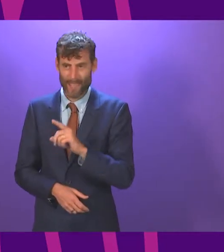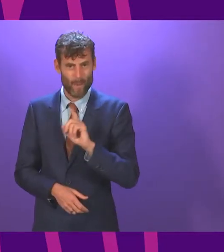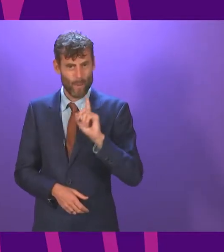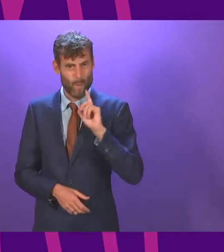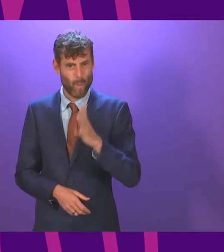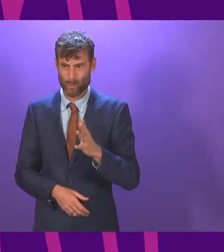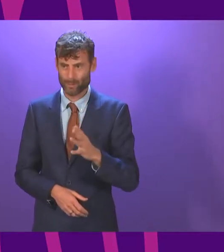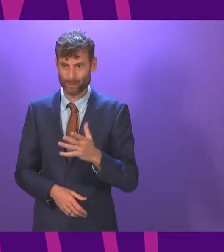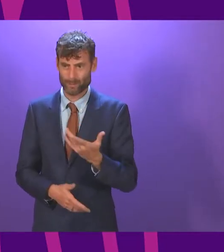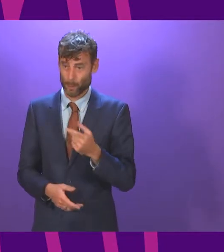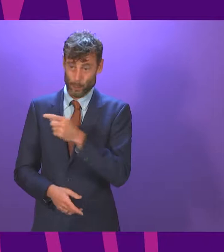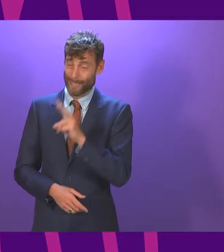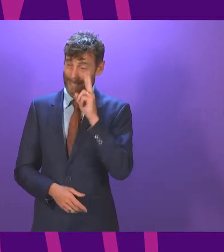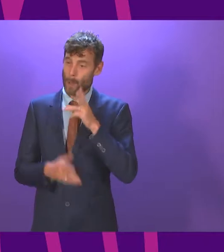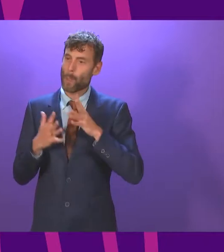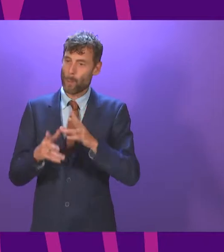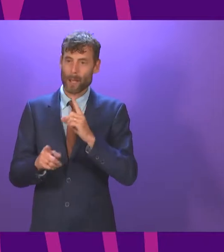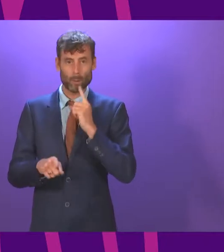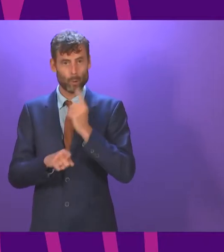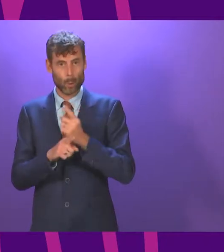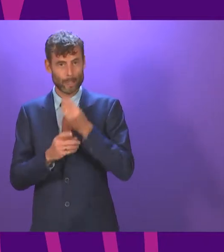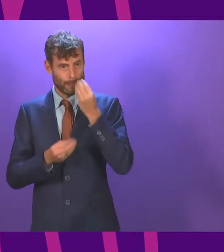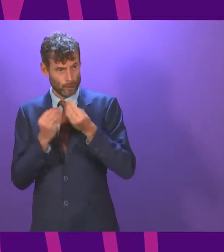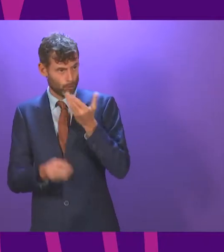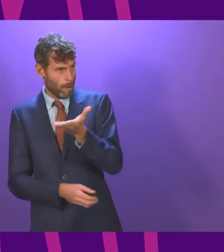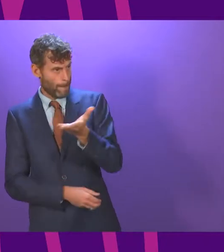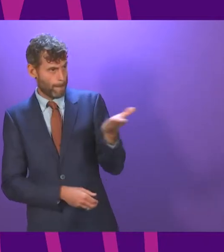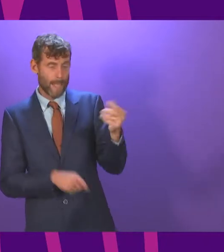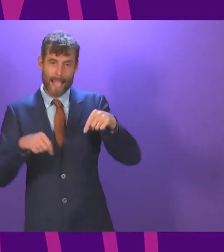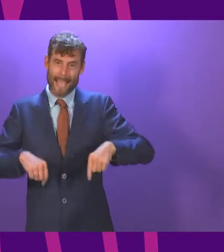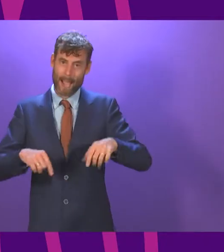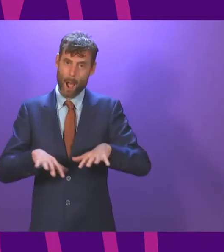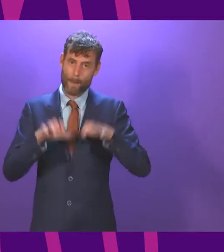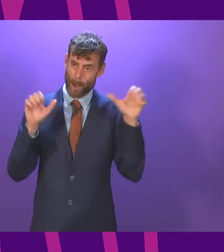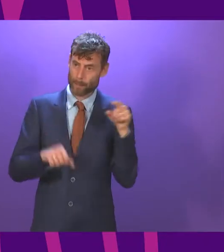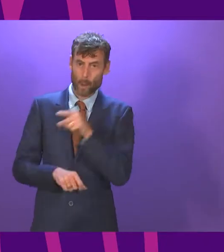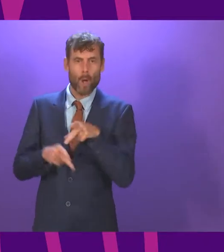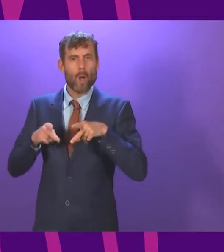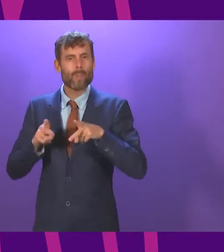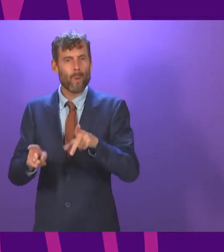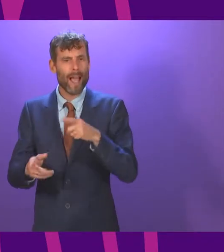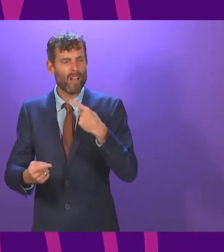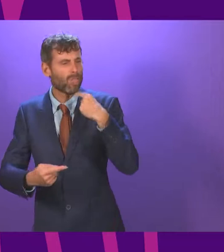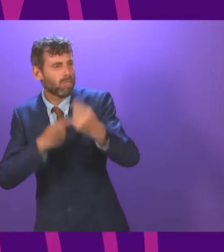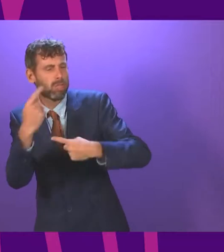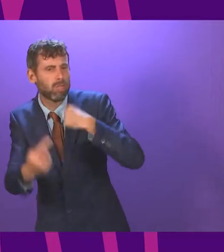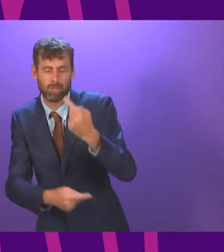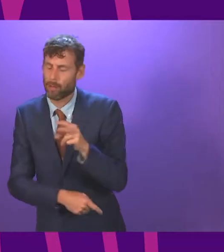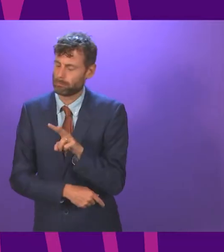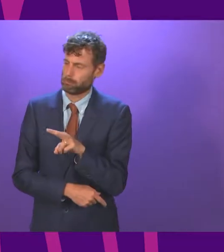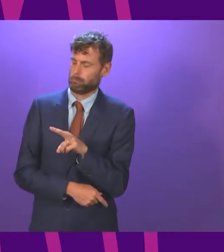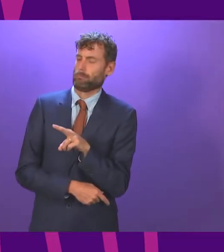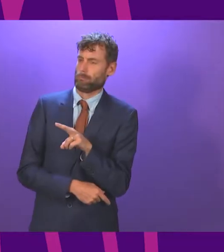to describe fellow members of parliament today because the language has been fundamentally